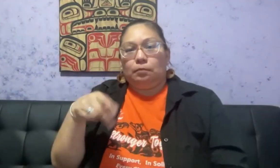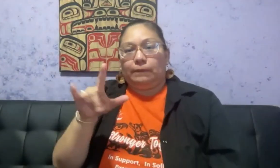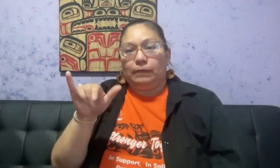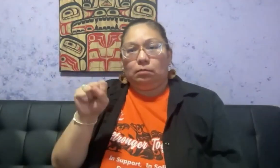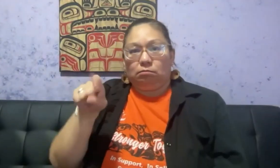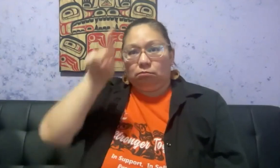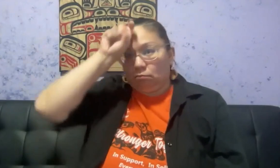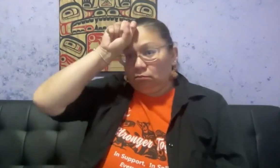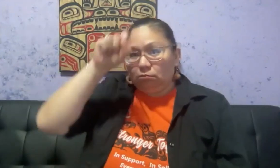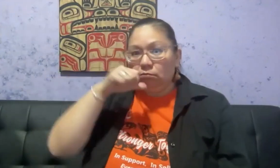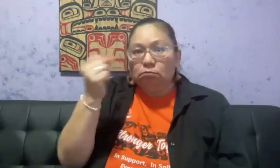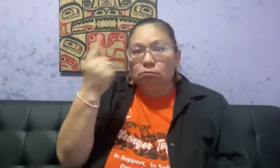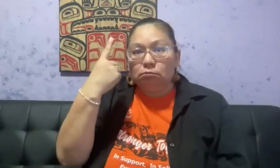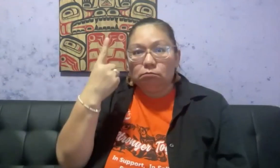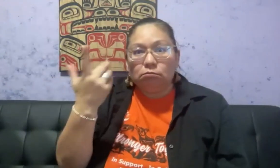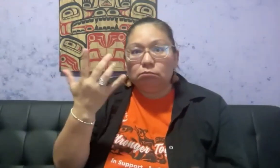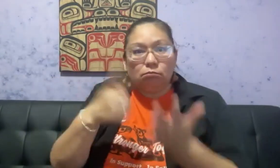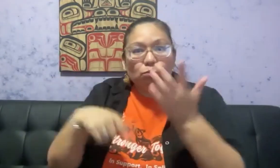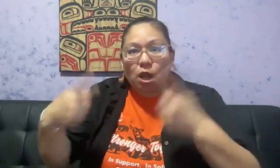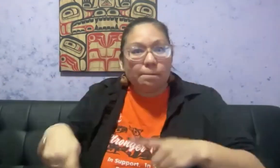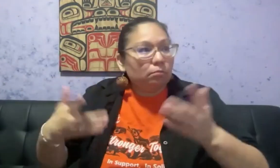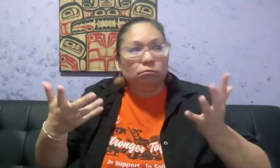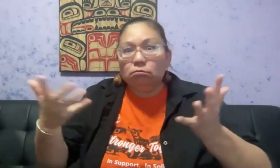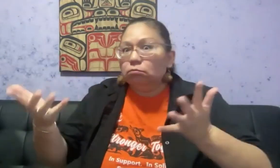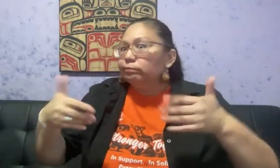Phyllis was in shock. And she had no idea what was happening.